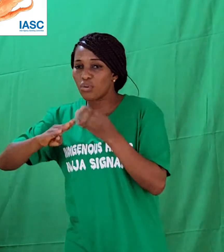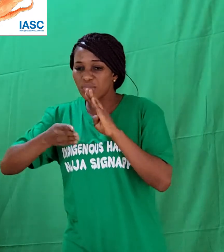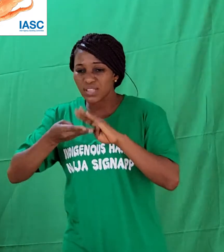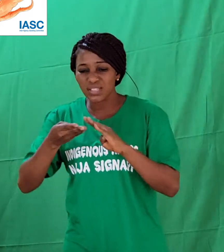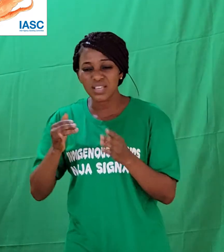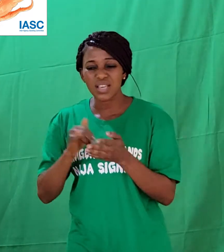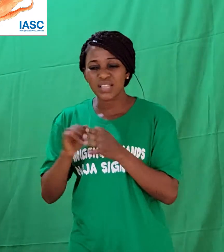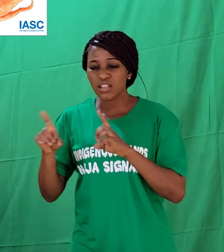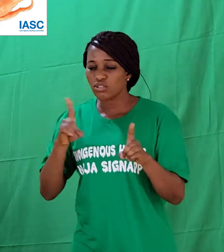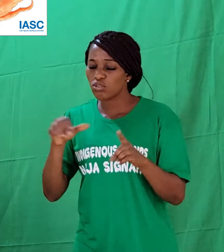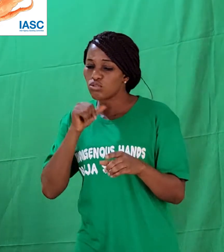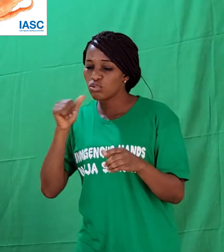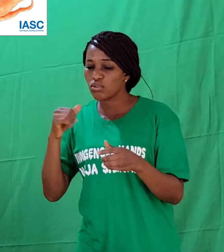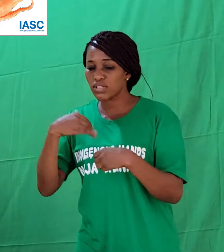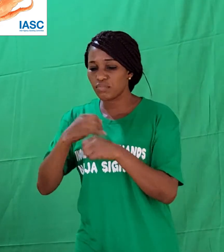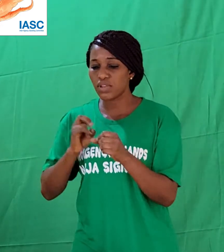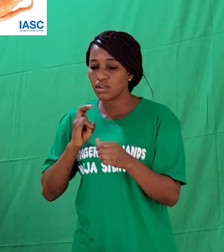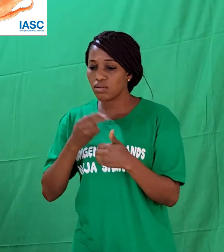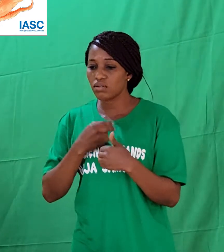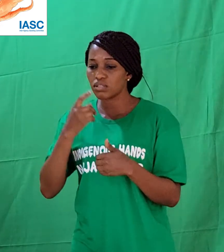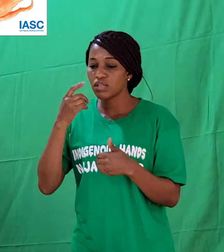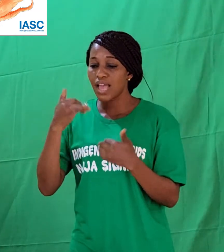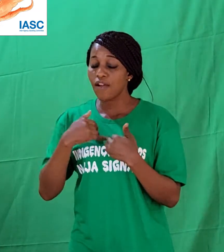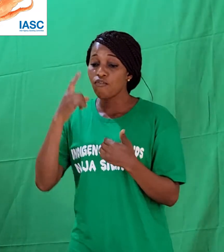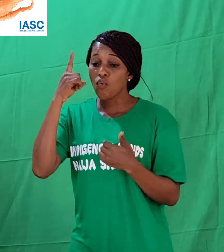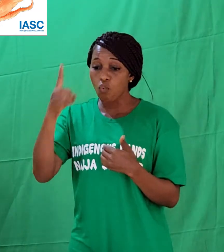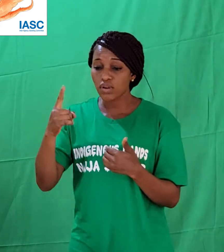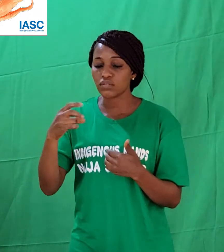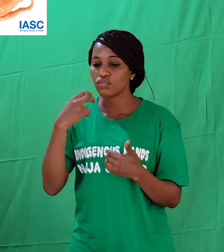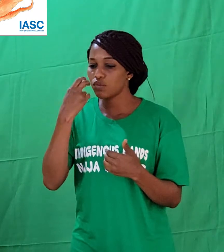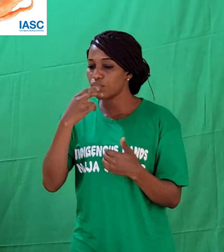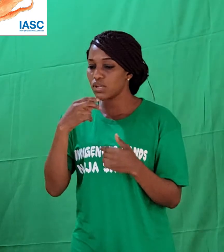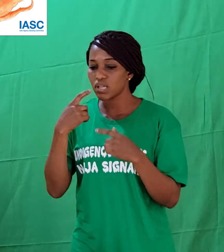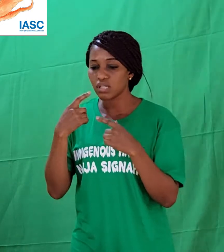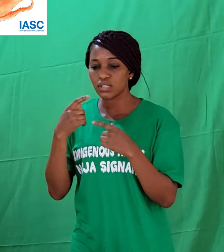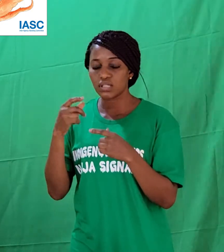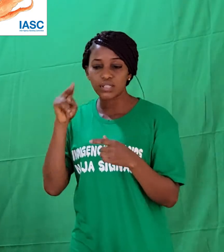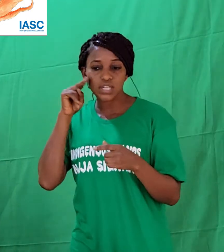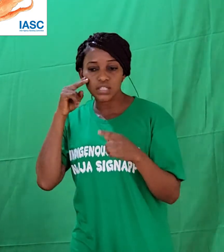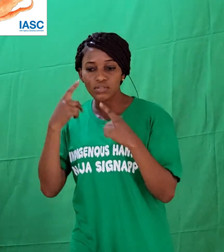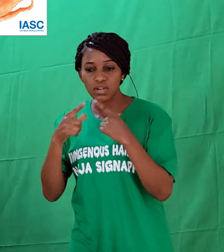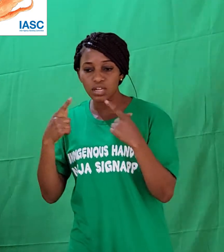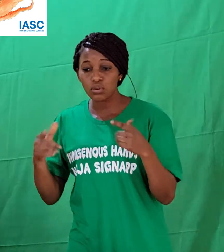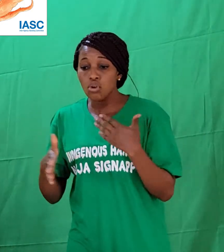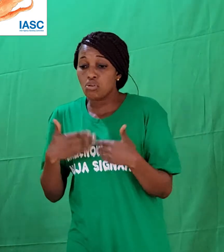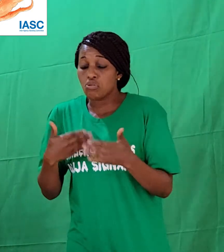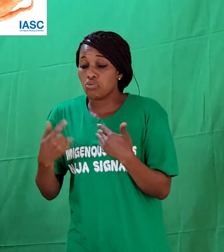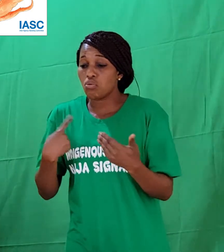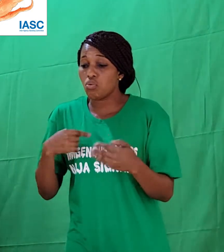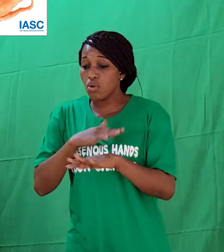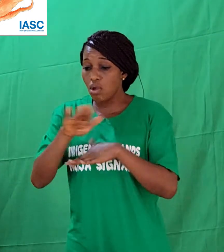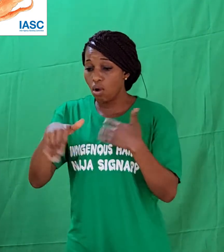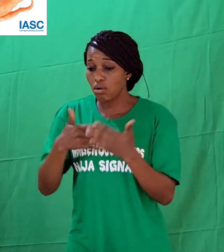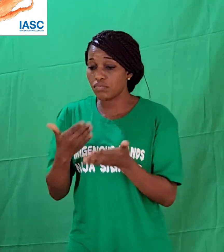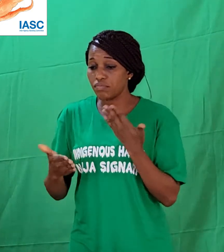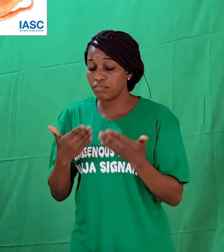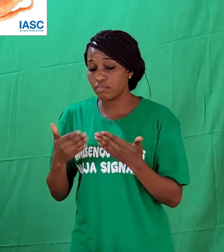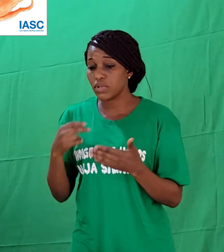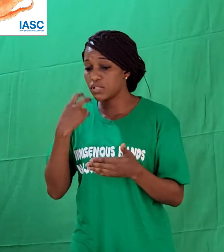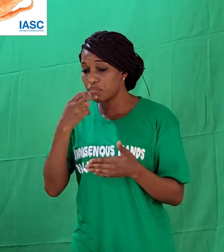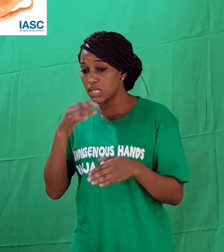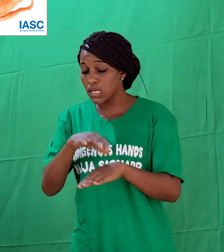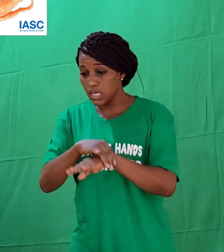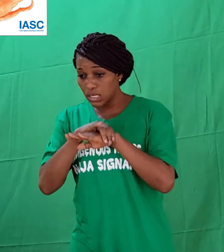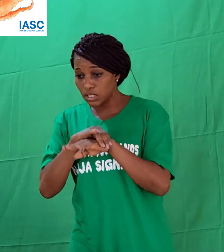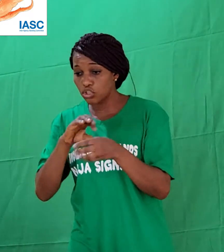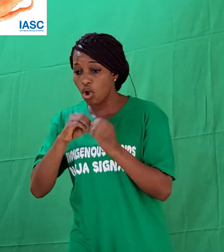make us to have one spoken Nigerian language, even though we all speak Pijan, right? Even though we speak English,